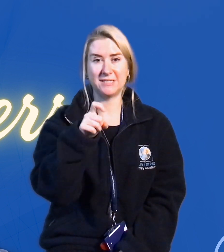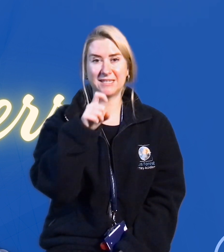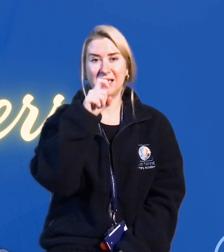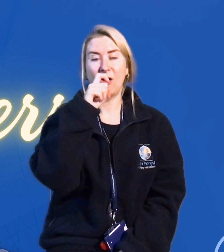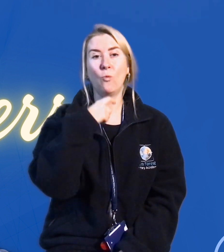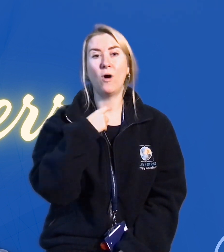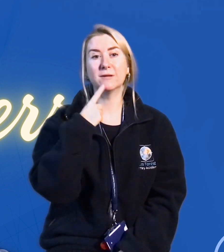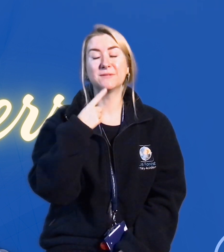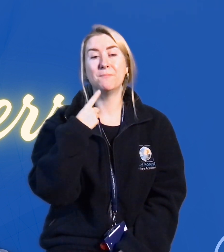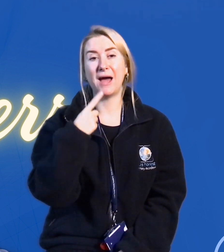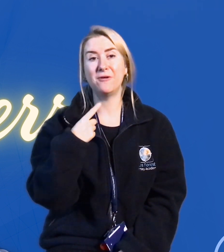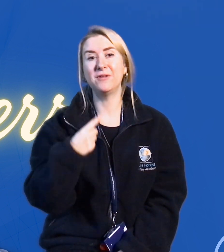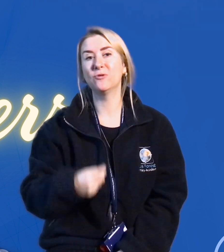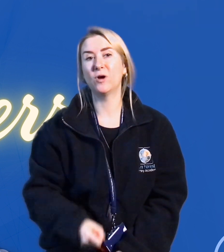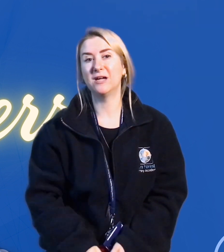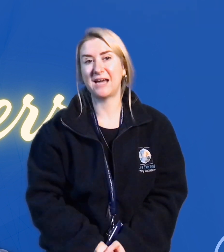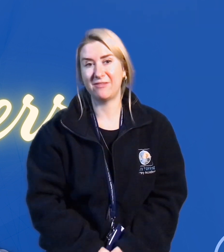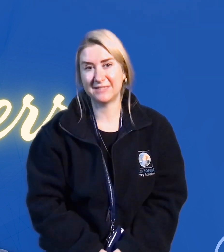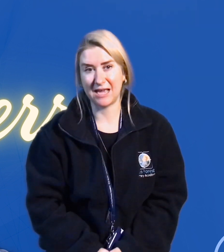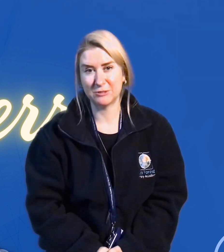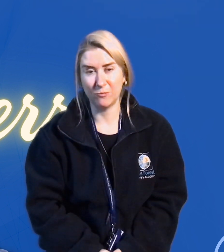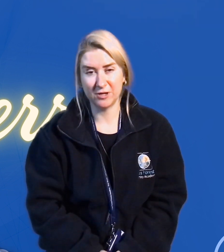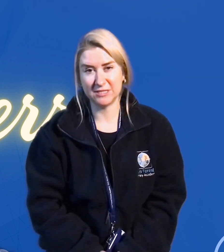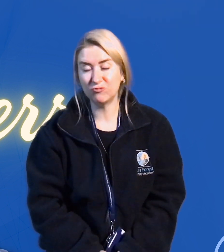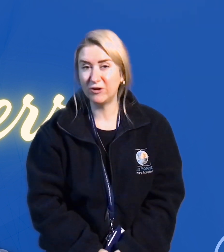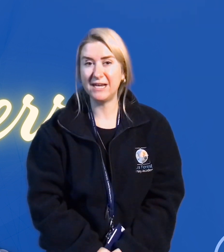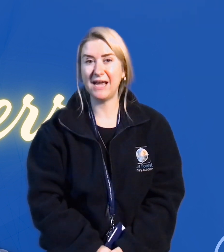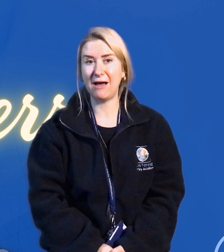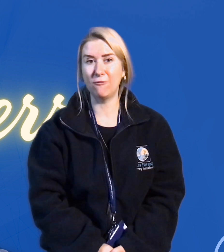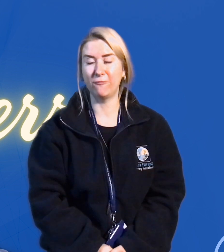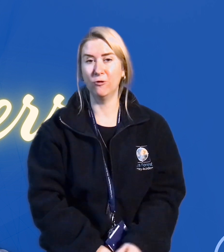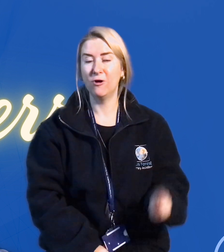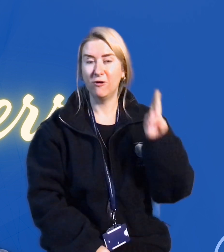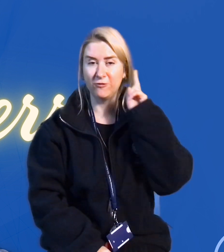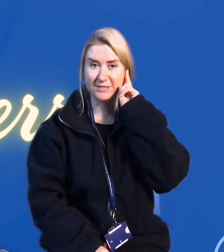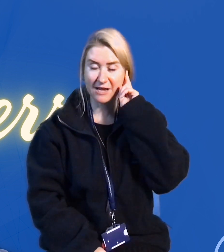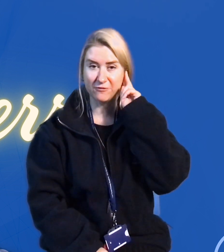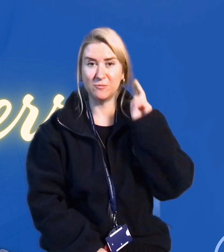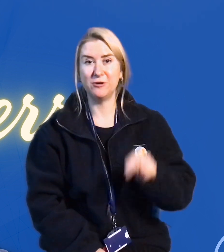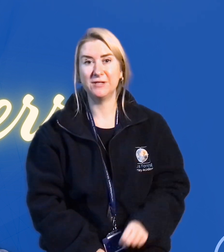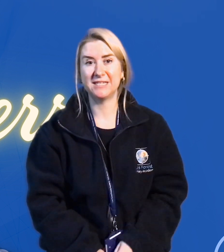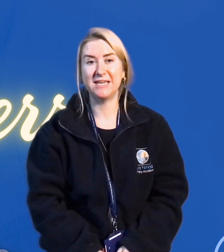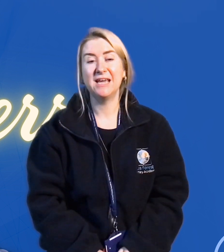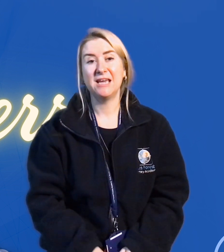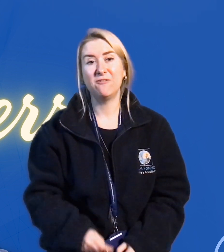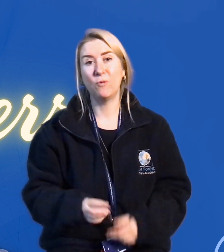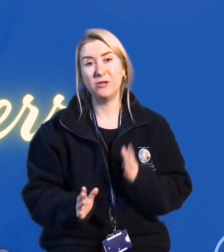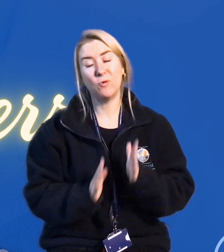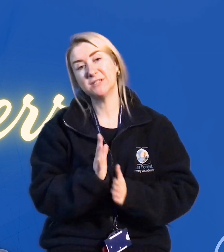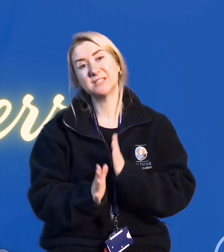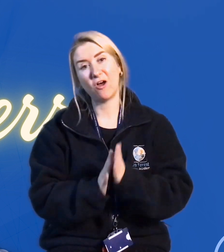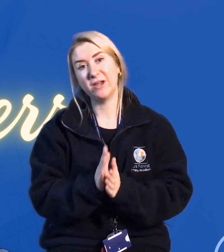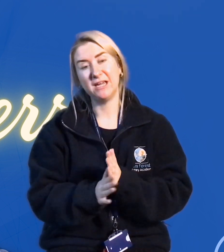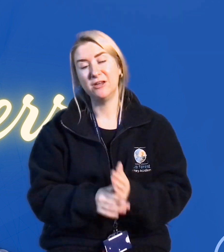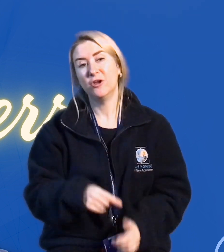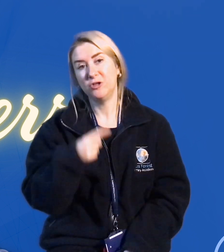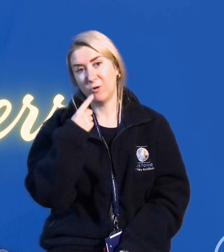whilst mouthing the word at the same time. Because it's really helpful for the deaf community if when you are signing, you are